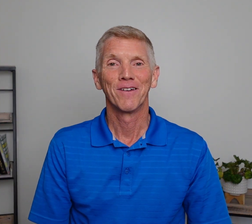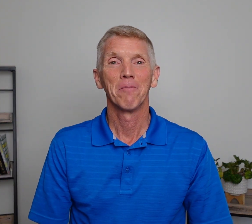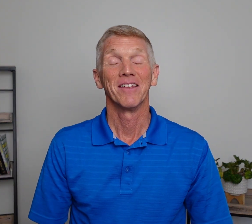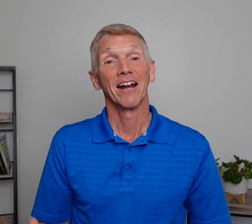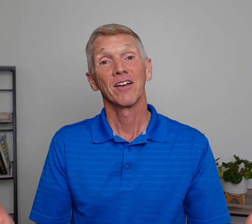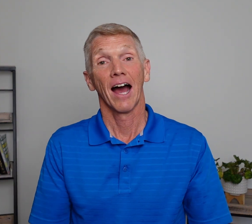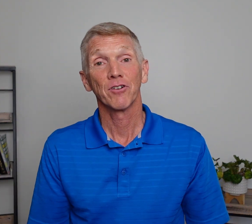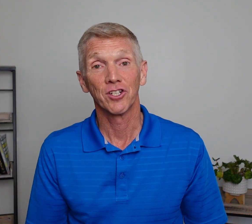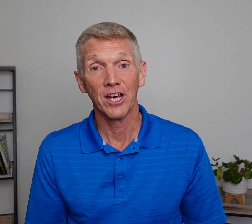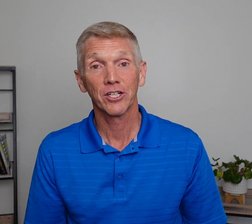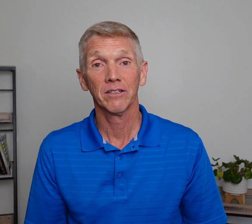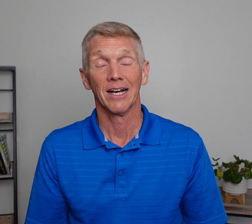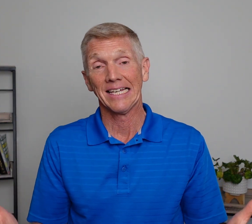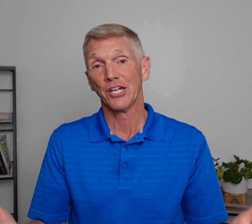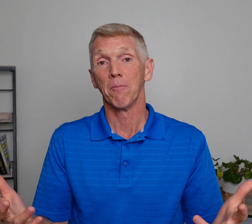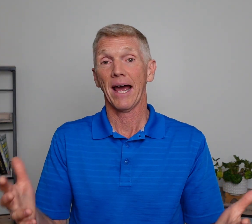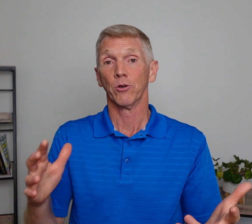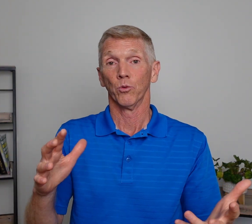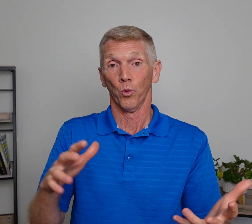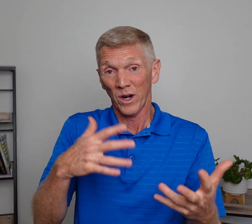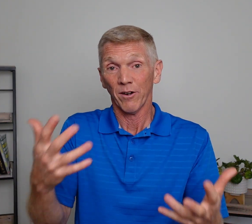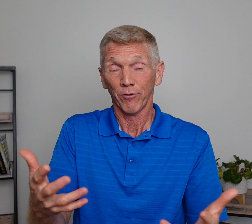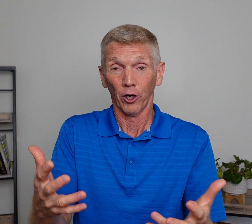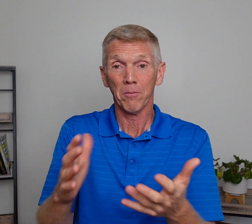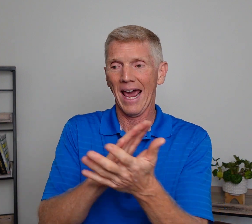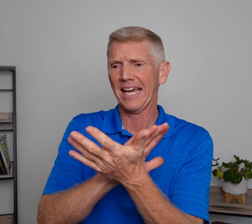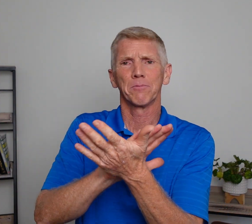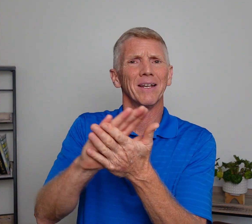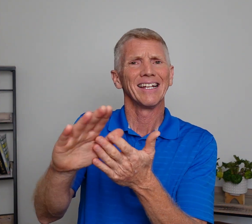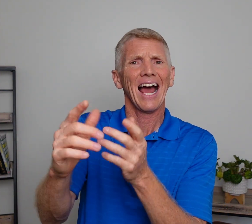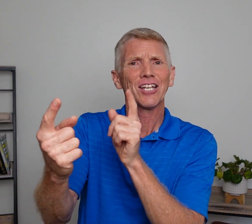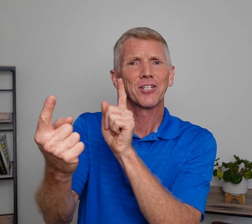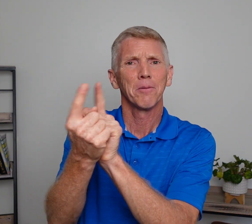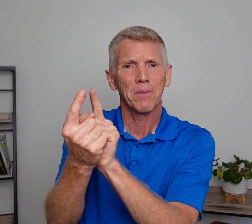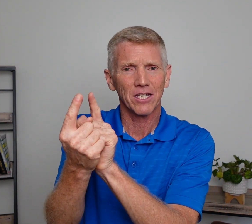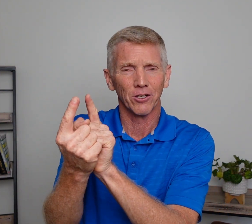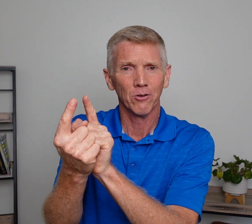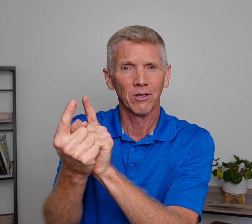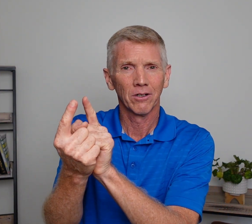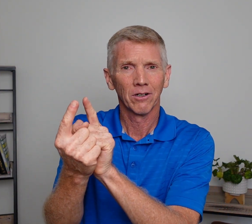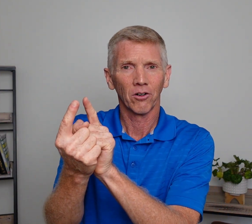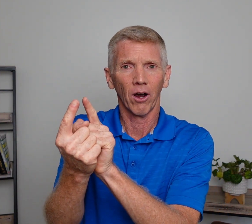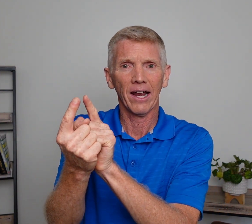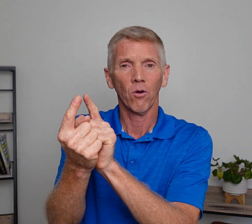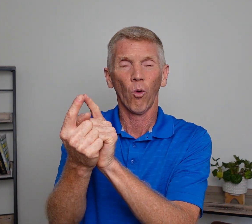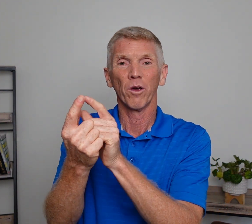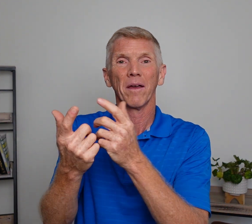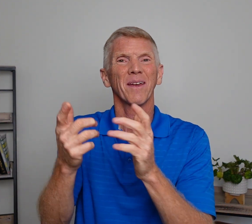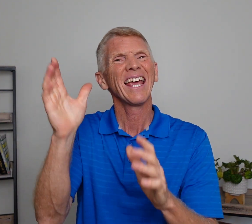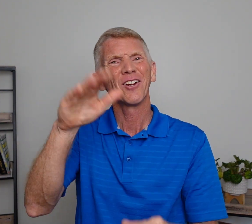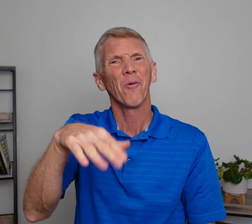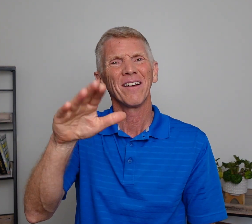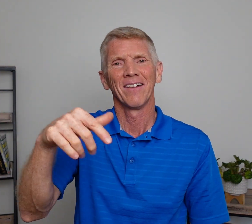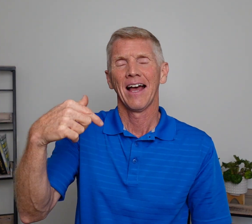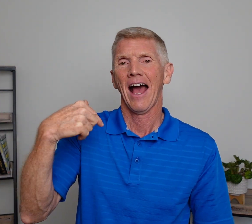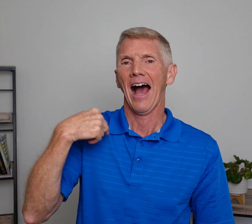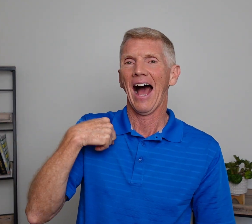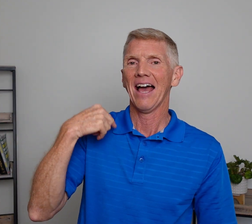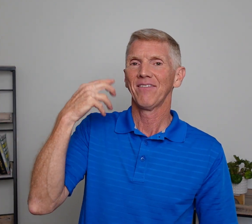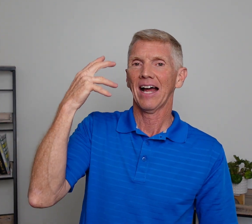you've come to the end of the conversation. Again, you might reaffirm, hey, it's been nice to meet you, all right? Or you may say, hey, you know what? I've got